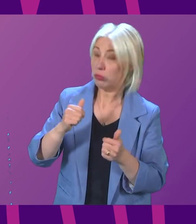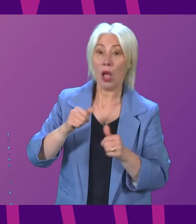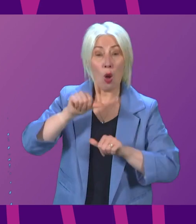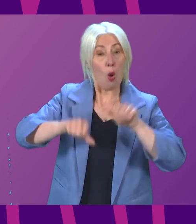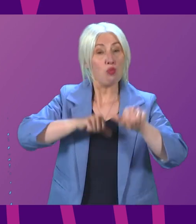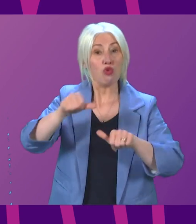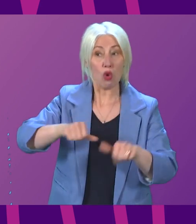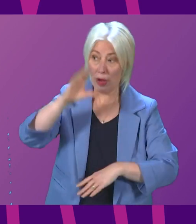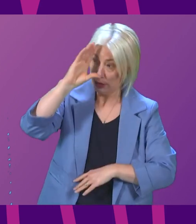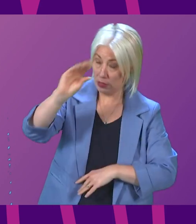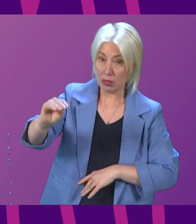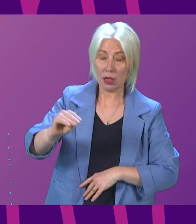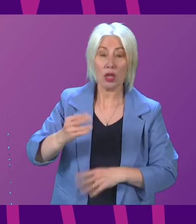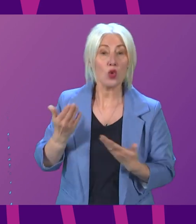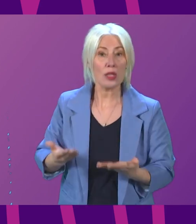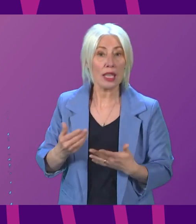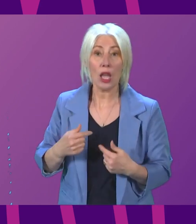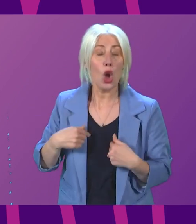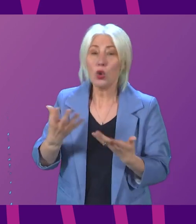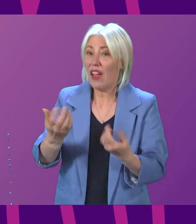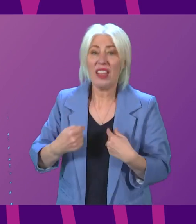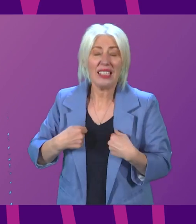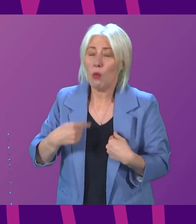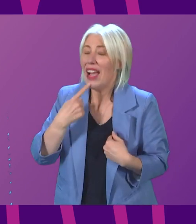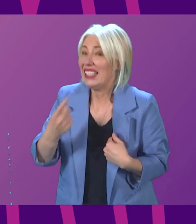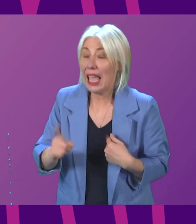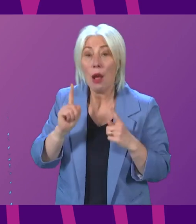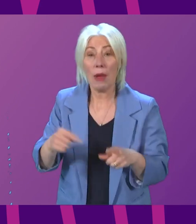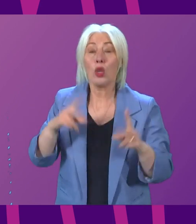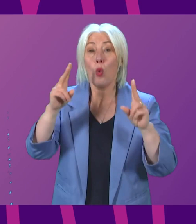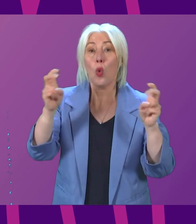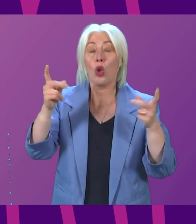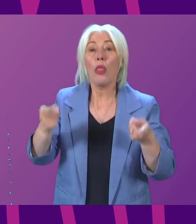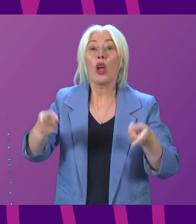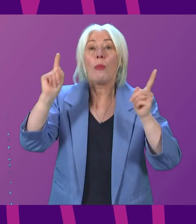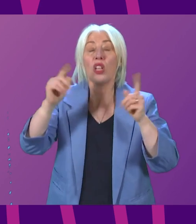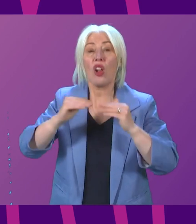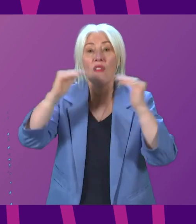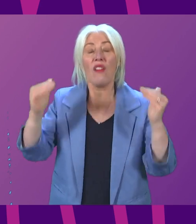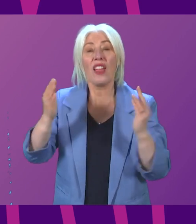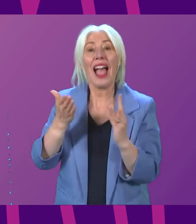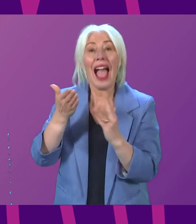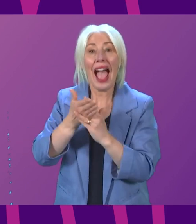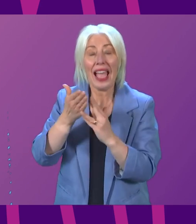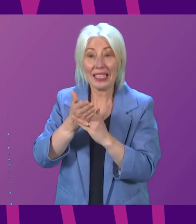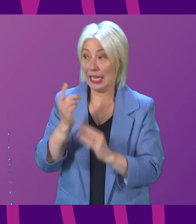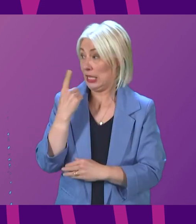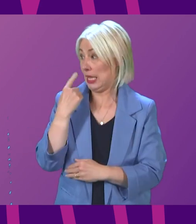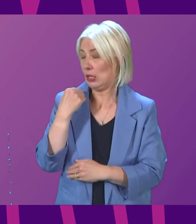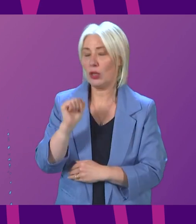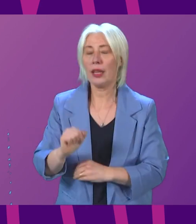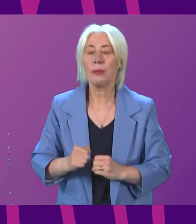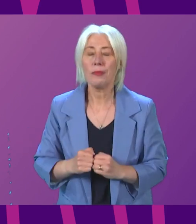that today. And he doesn't have to take my word for it. Let me quote the Commissioner for Fair Access just yesterday,